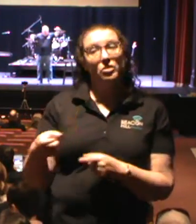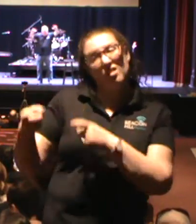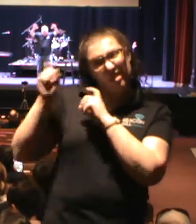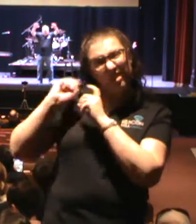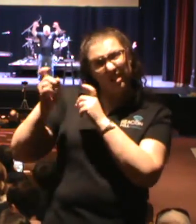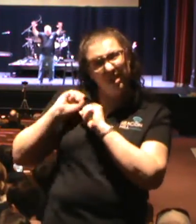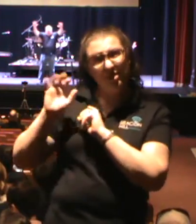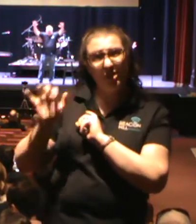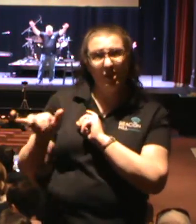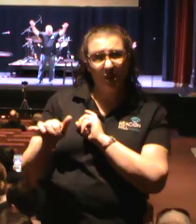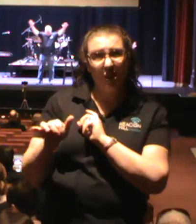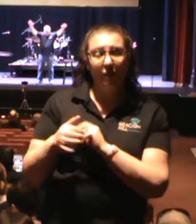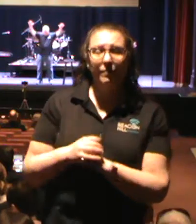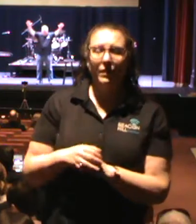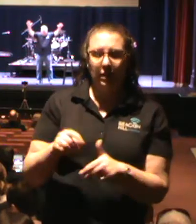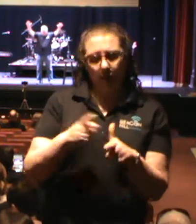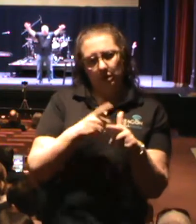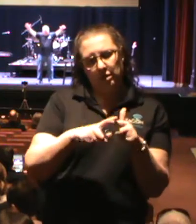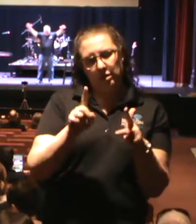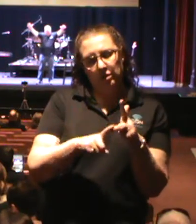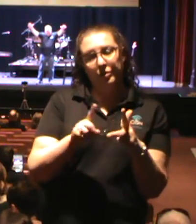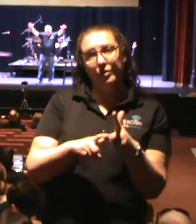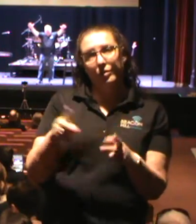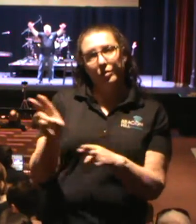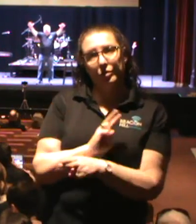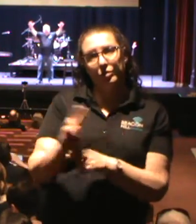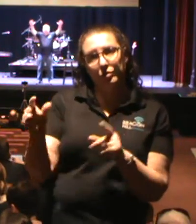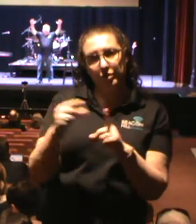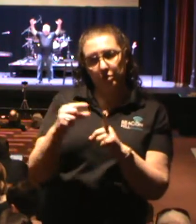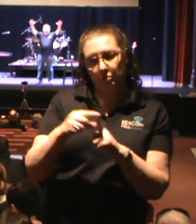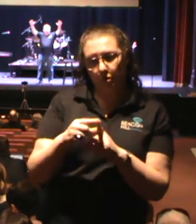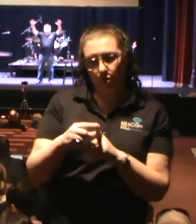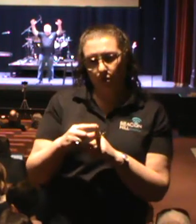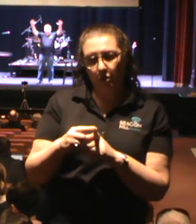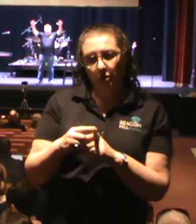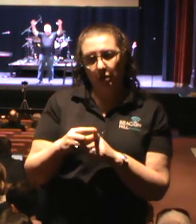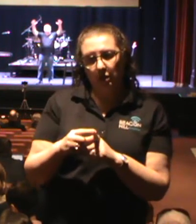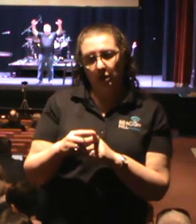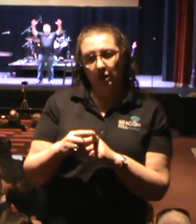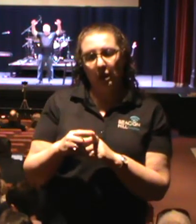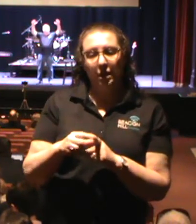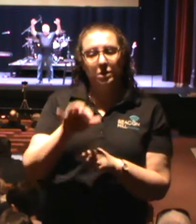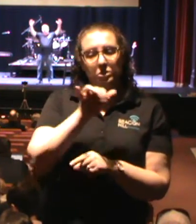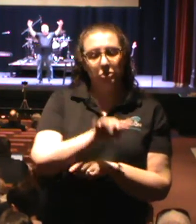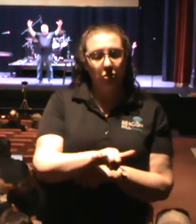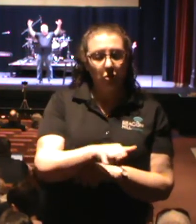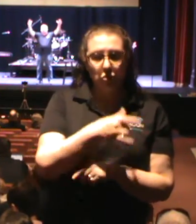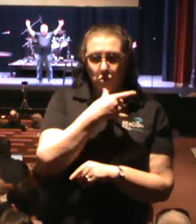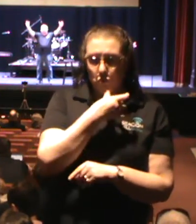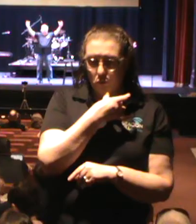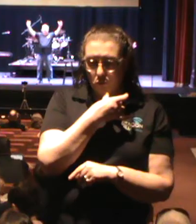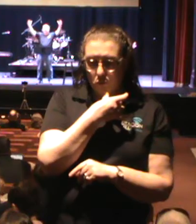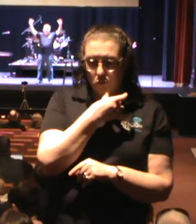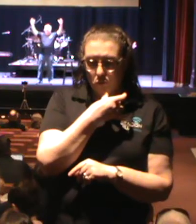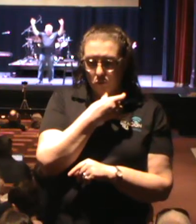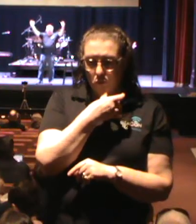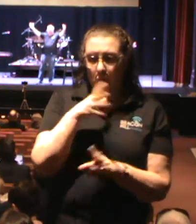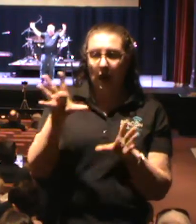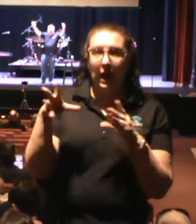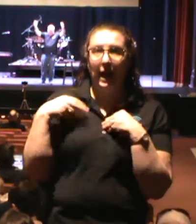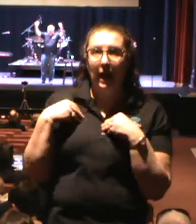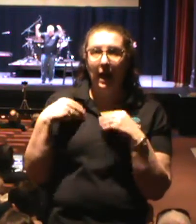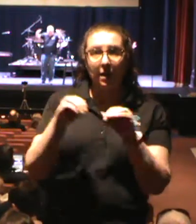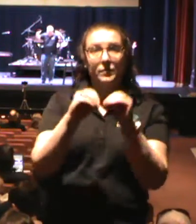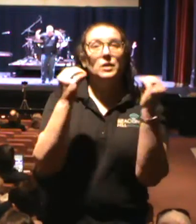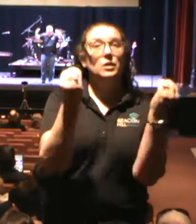But then there's this third use of the word diakonos, that it refers to those who officially hold an